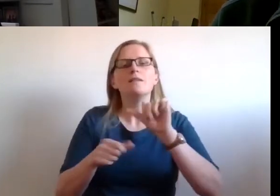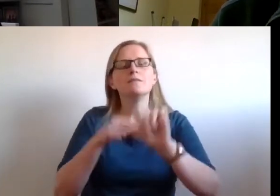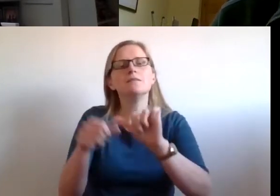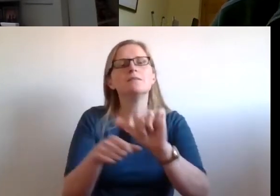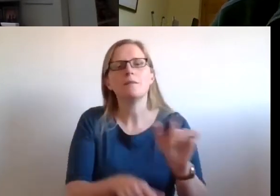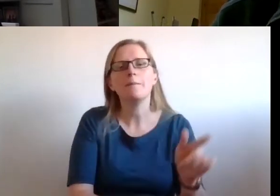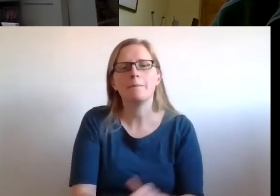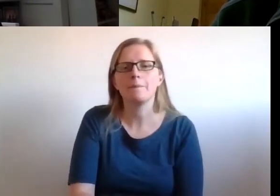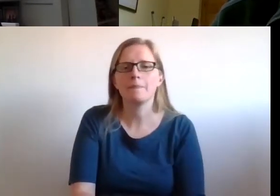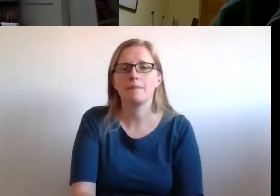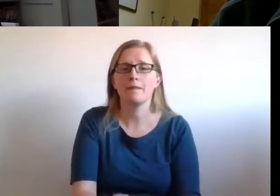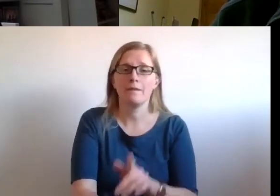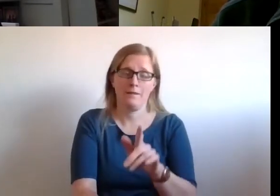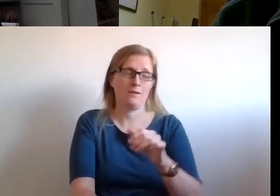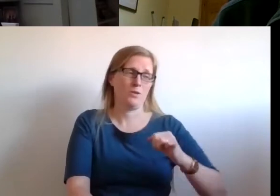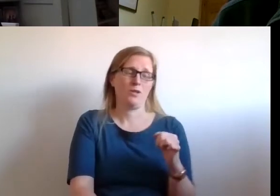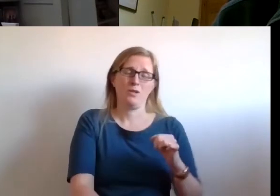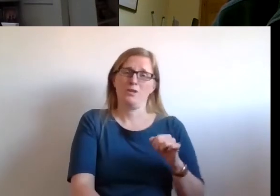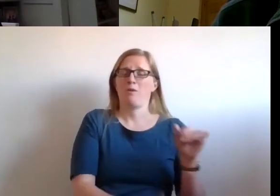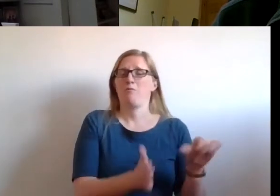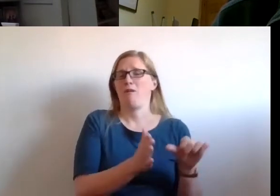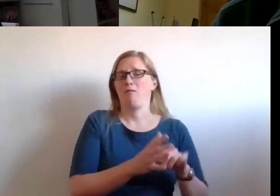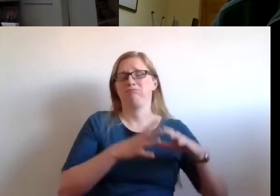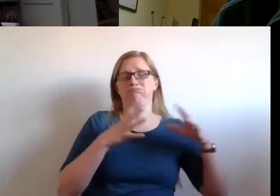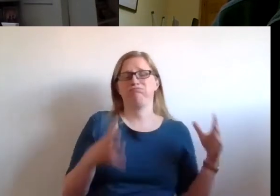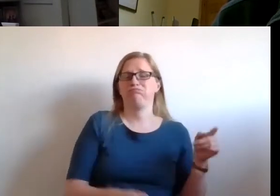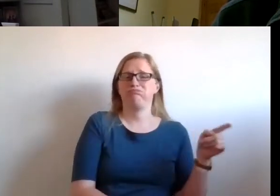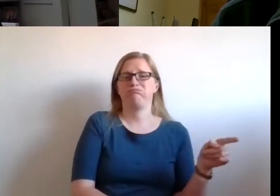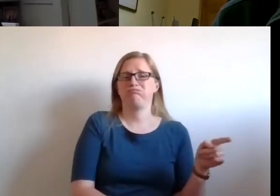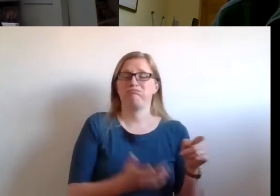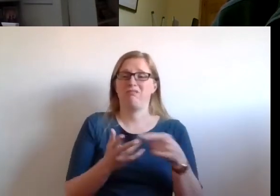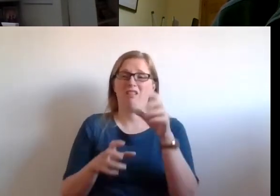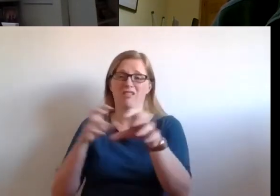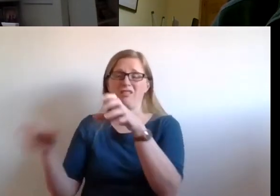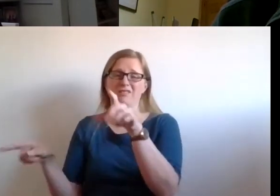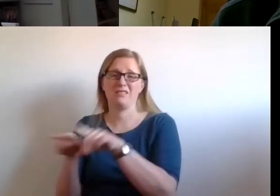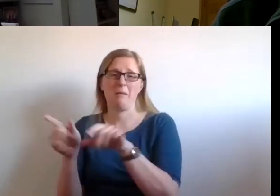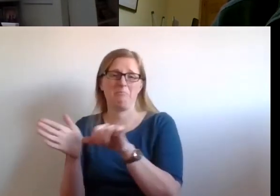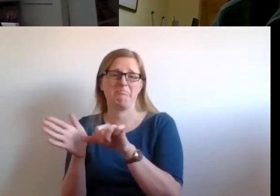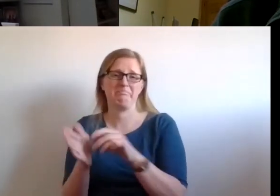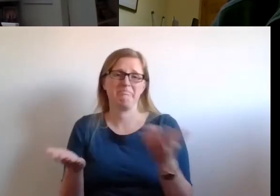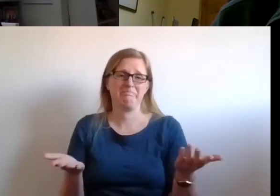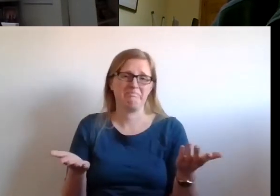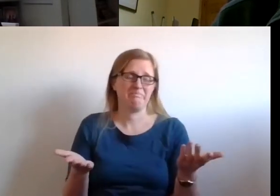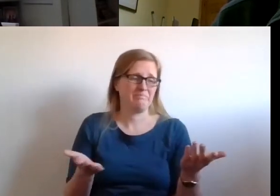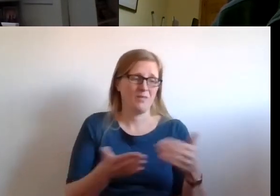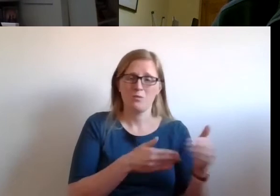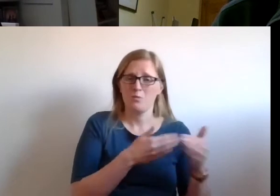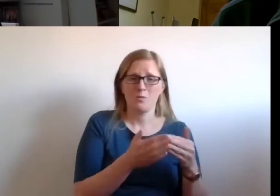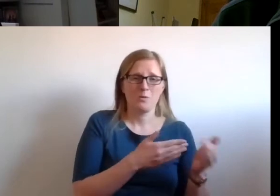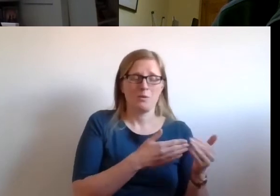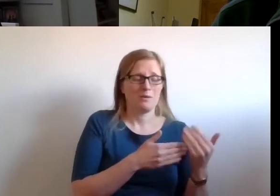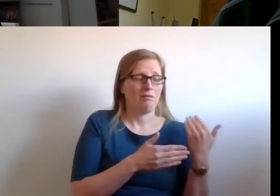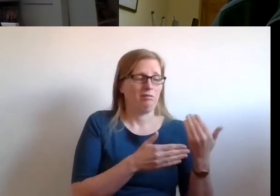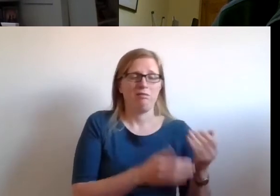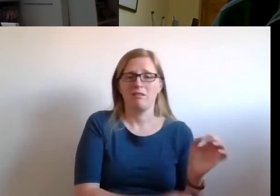in Scotland, and in Sheridan and many other countries, regrettably, that hadn't been able to be cracked. And that was providing access